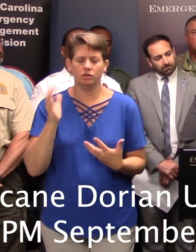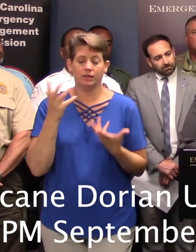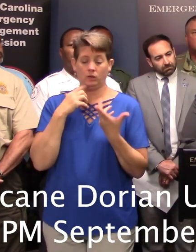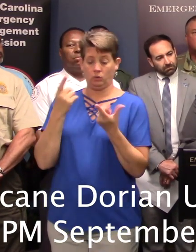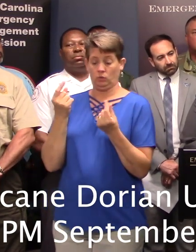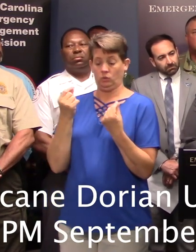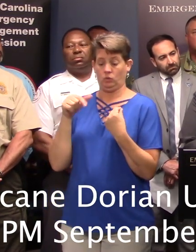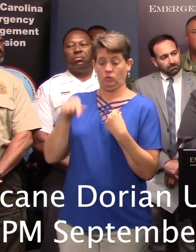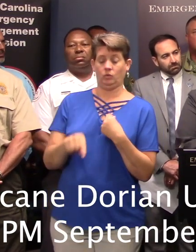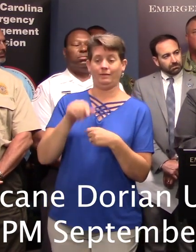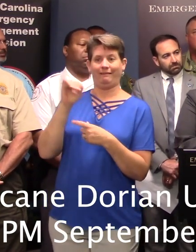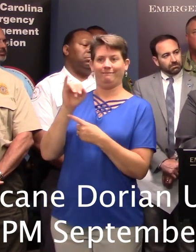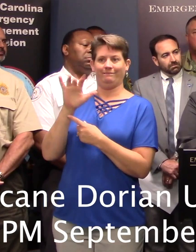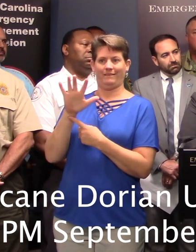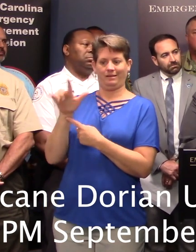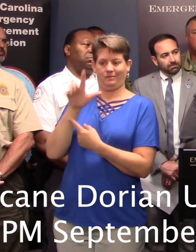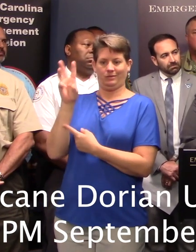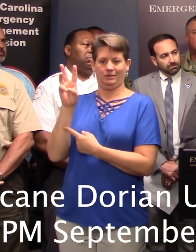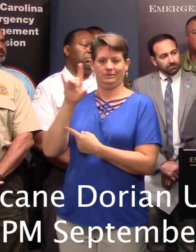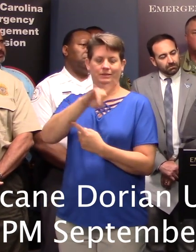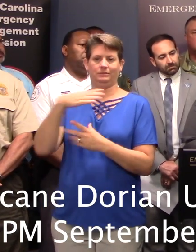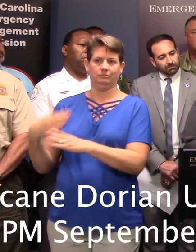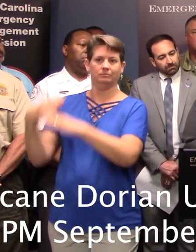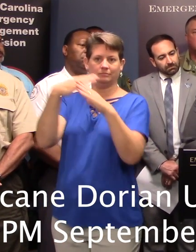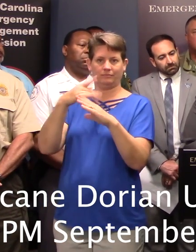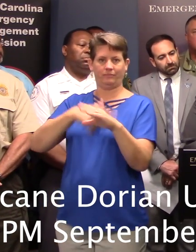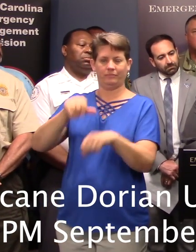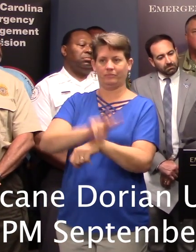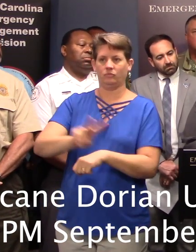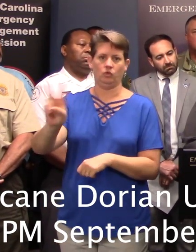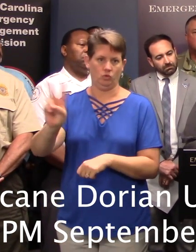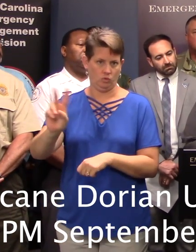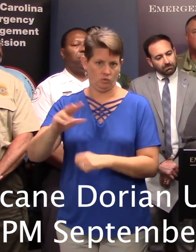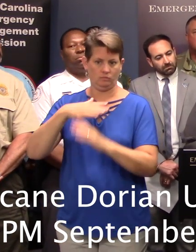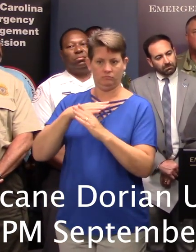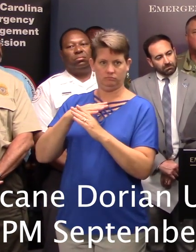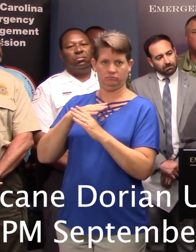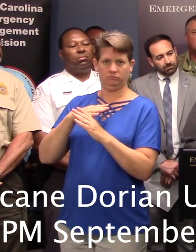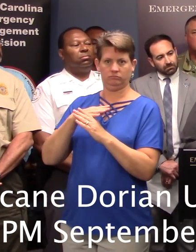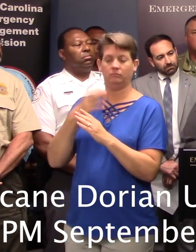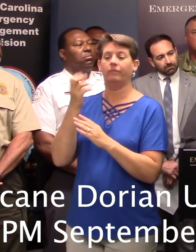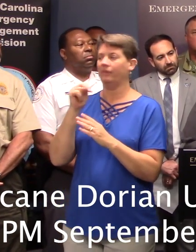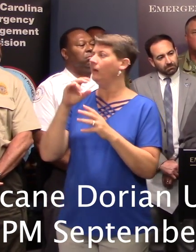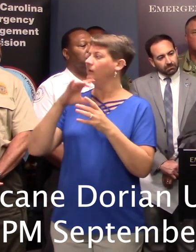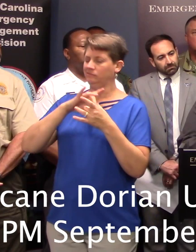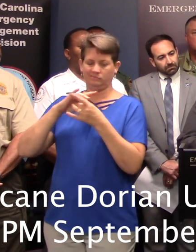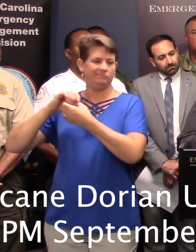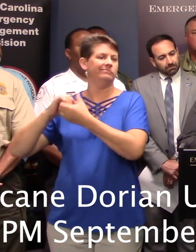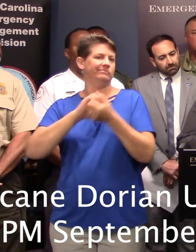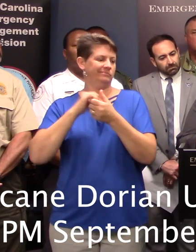to the reverse side at the I-5-26 interchange at 2 p.m. And then we will, in cooperation with patrol,